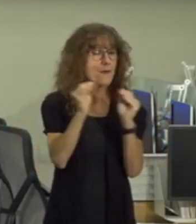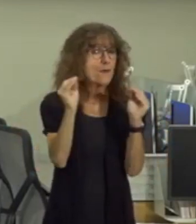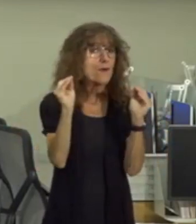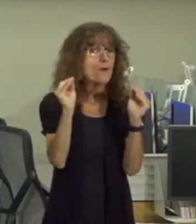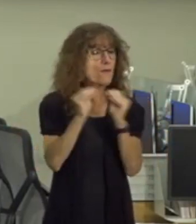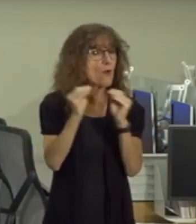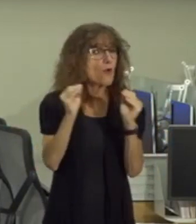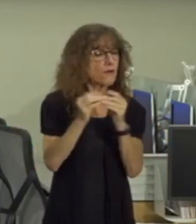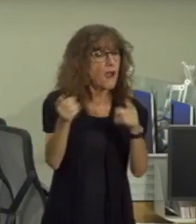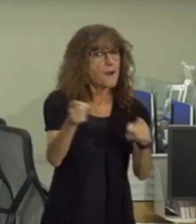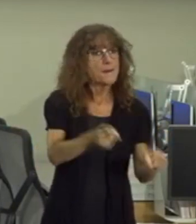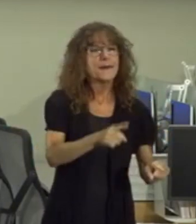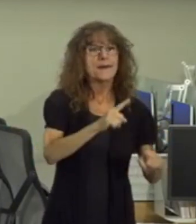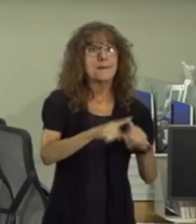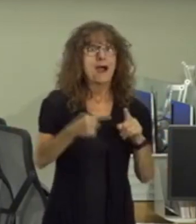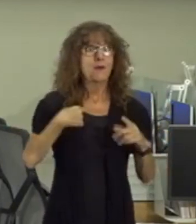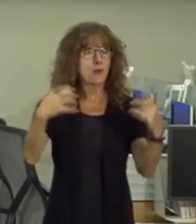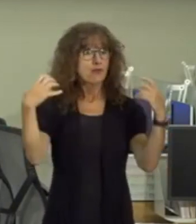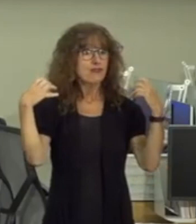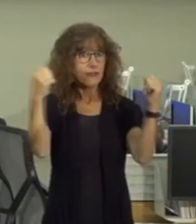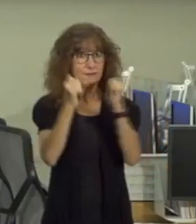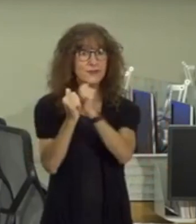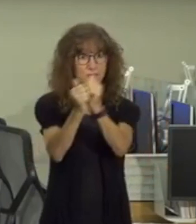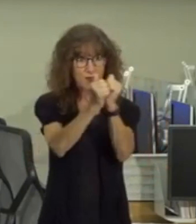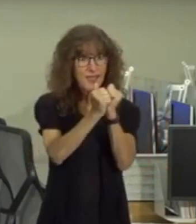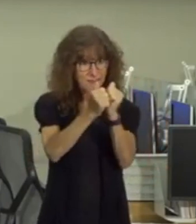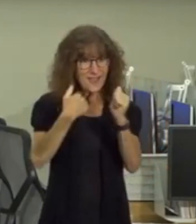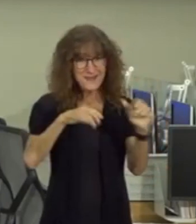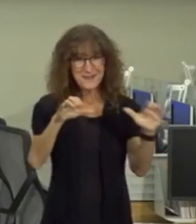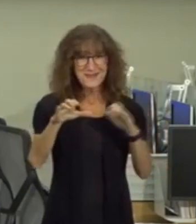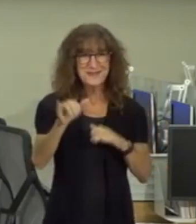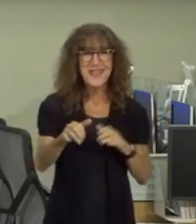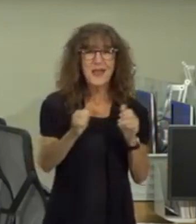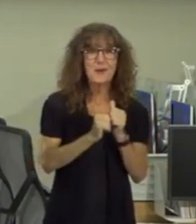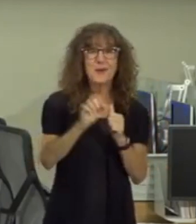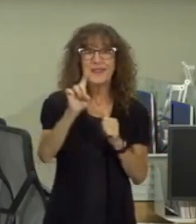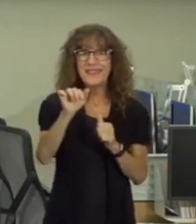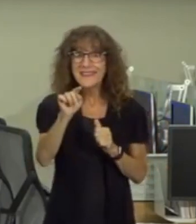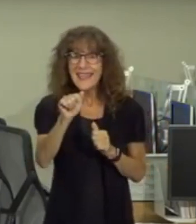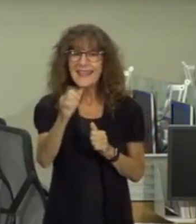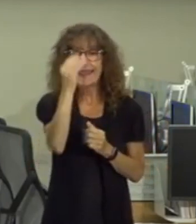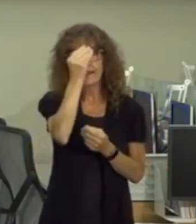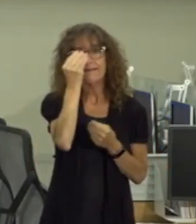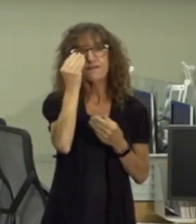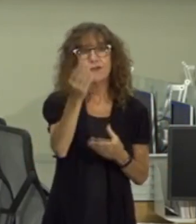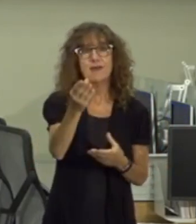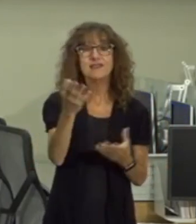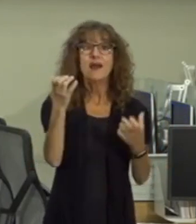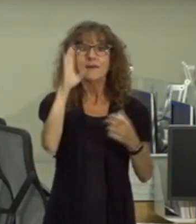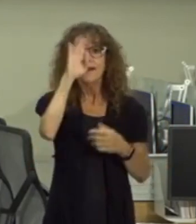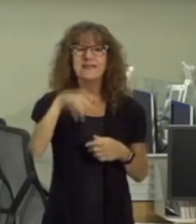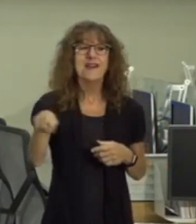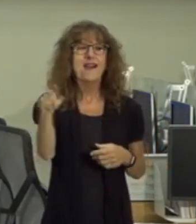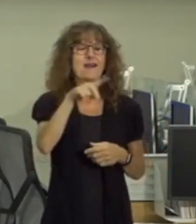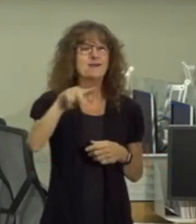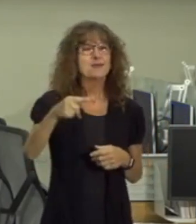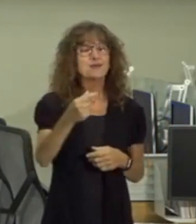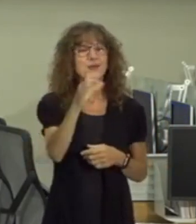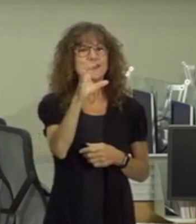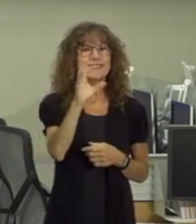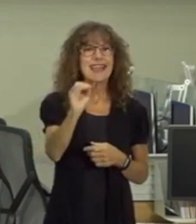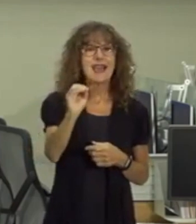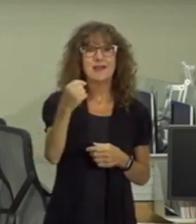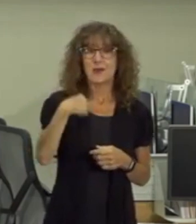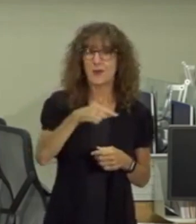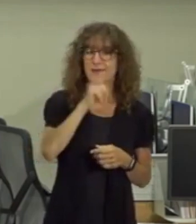to happen but we're going to recover together and we're going to do so with data and information I want you to know that prince georgia's county